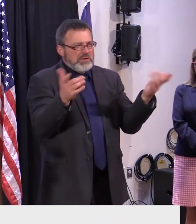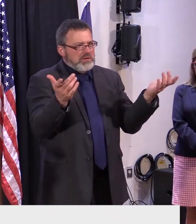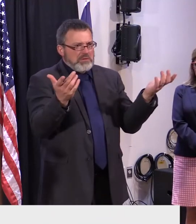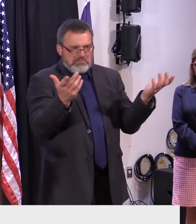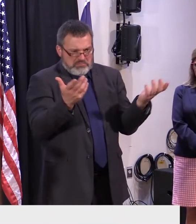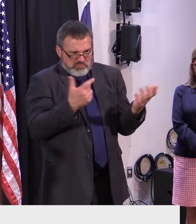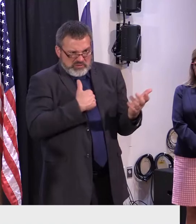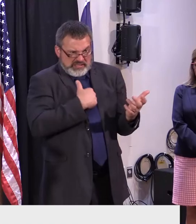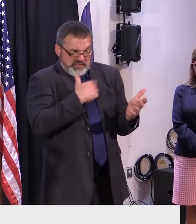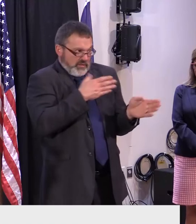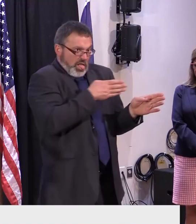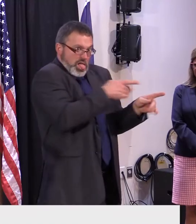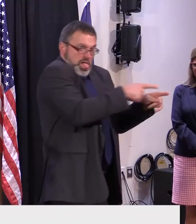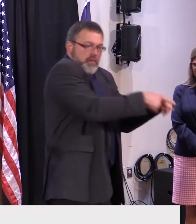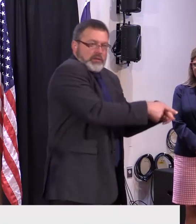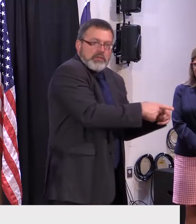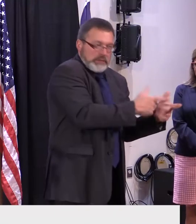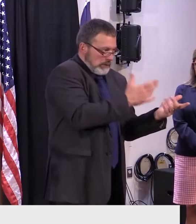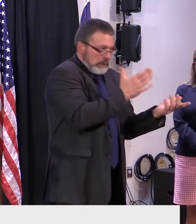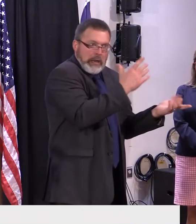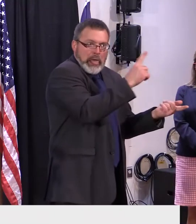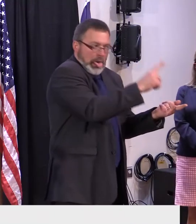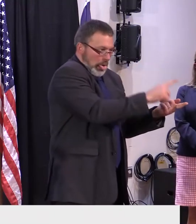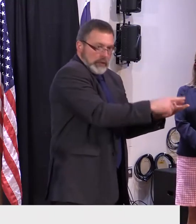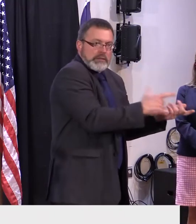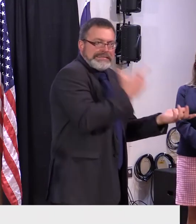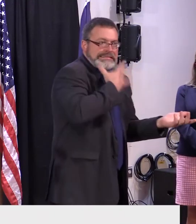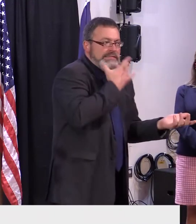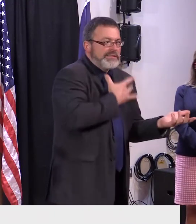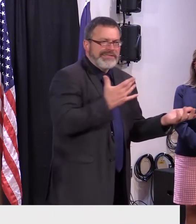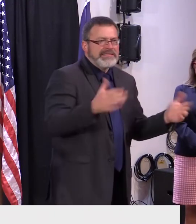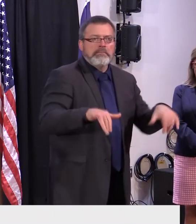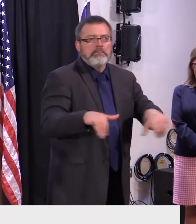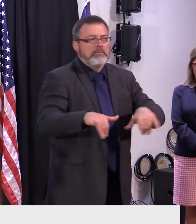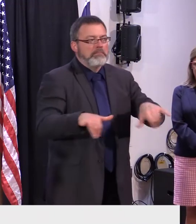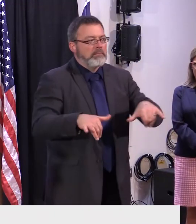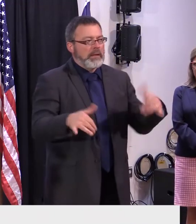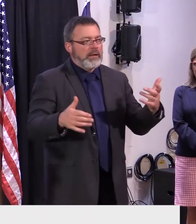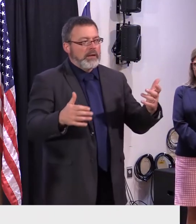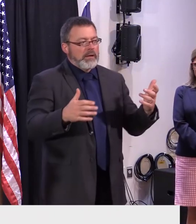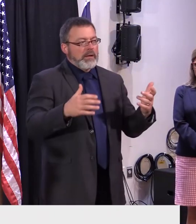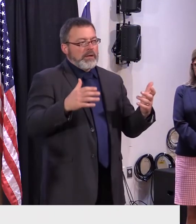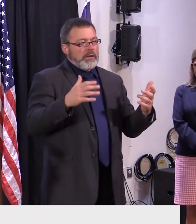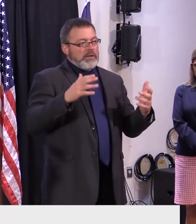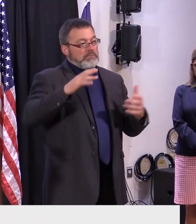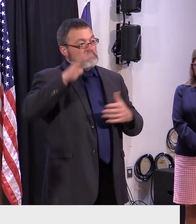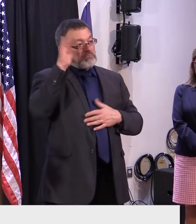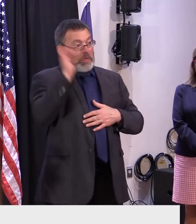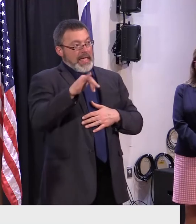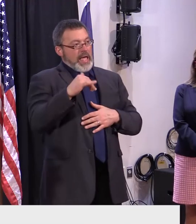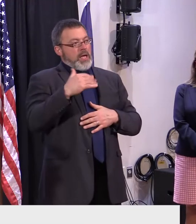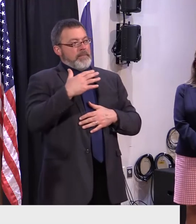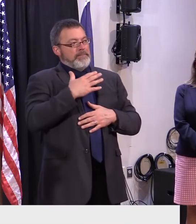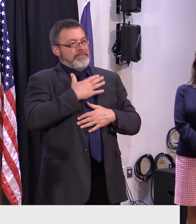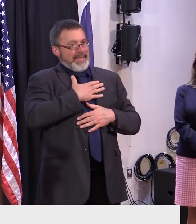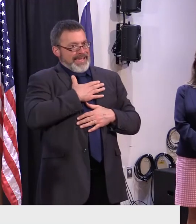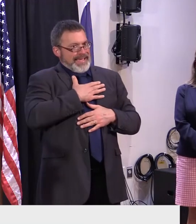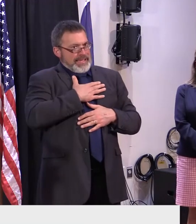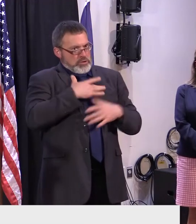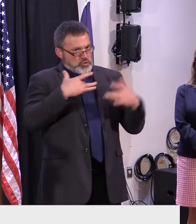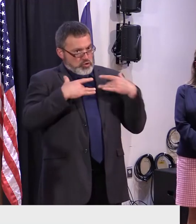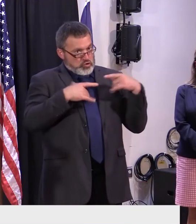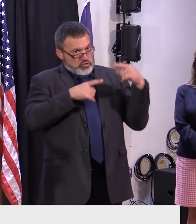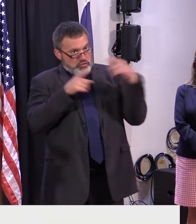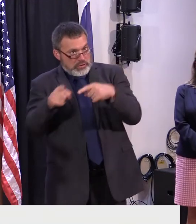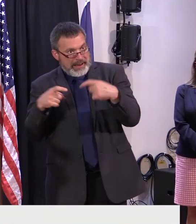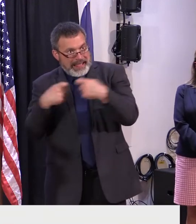um but i get your point and i am concerned about our grid or the capacity of our grid and the ability